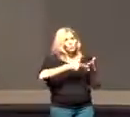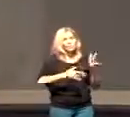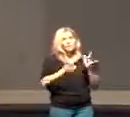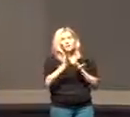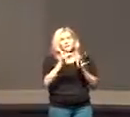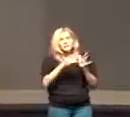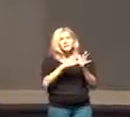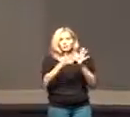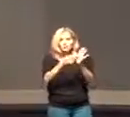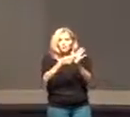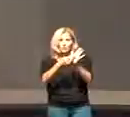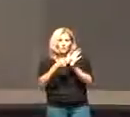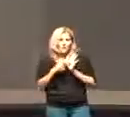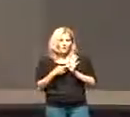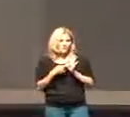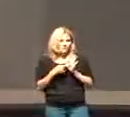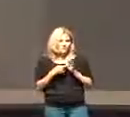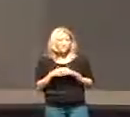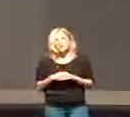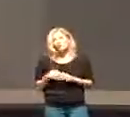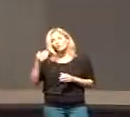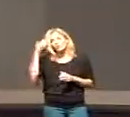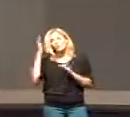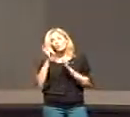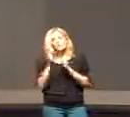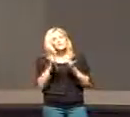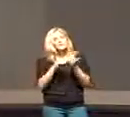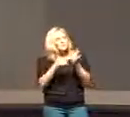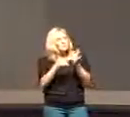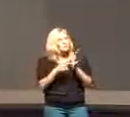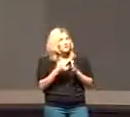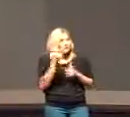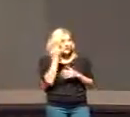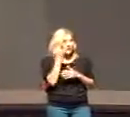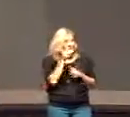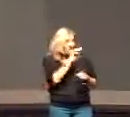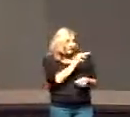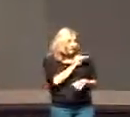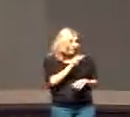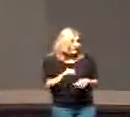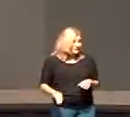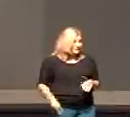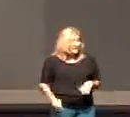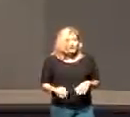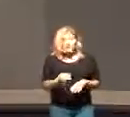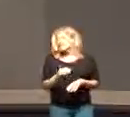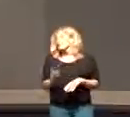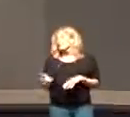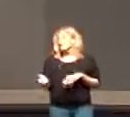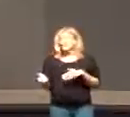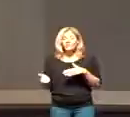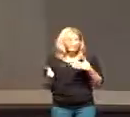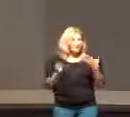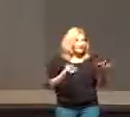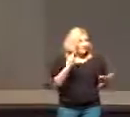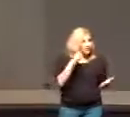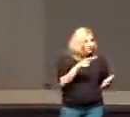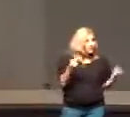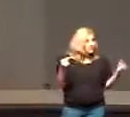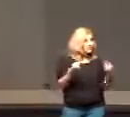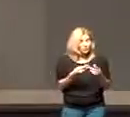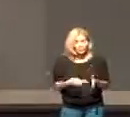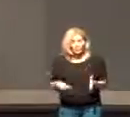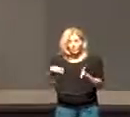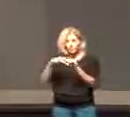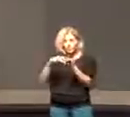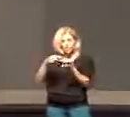requires. To know what Jesus requires. If he is Messiah if he did die for our sin and was raised from